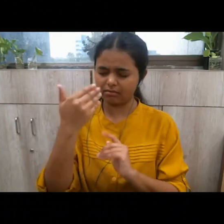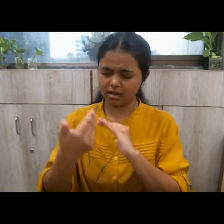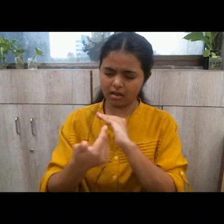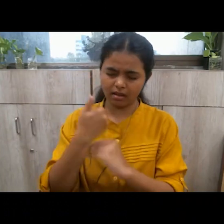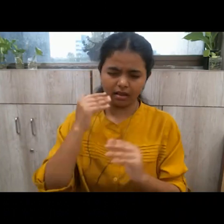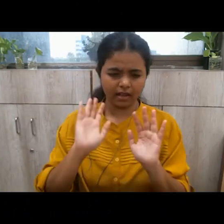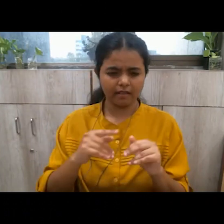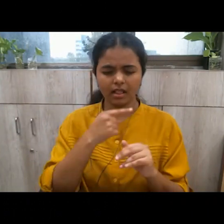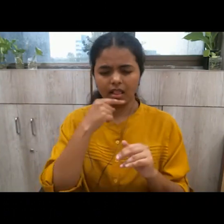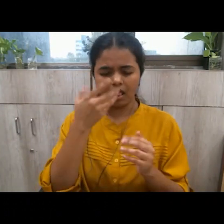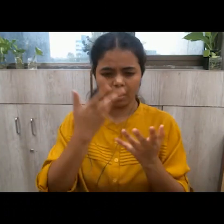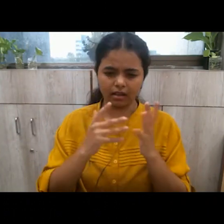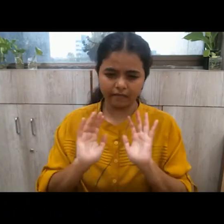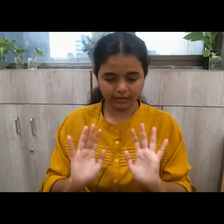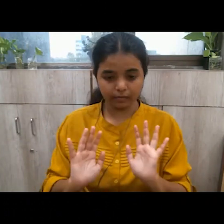causing some injury